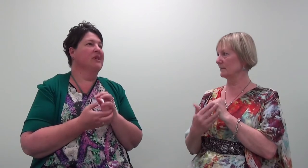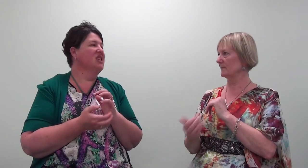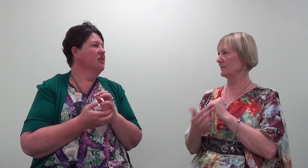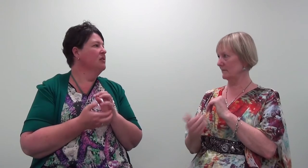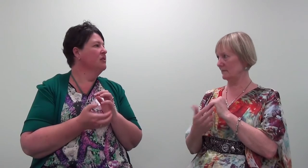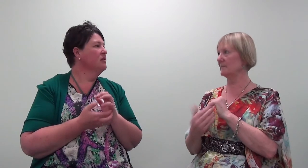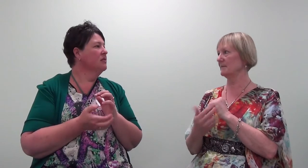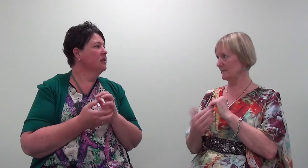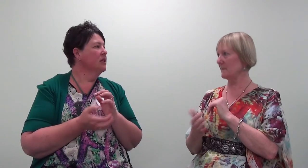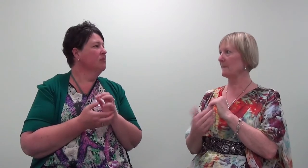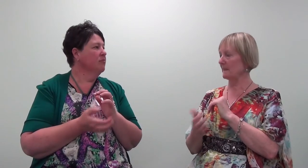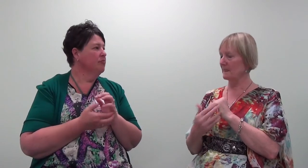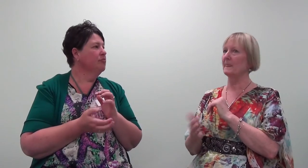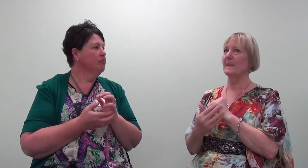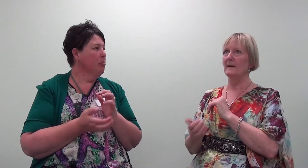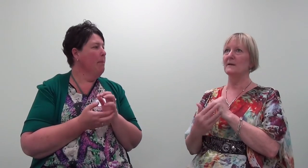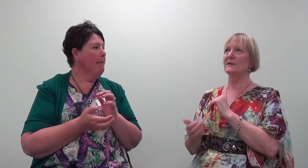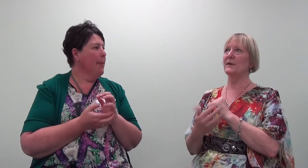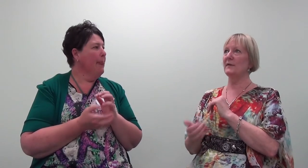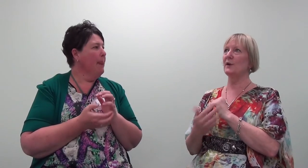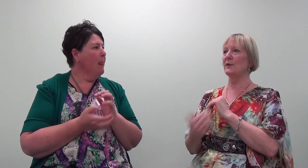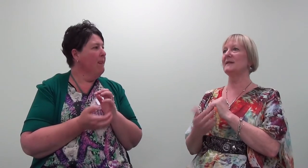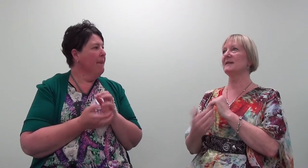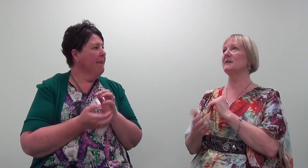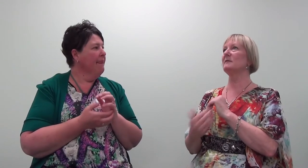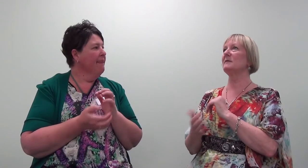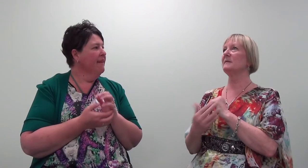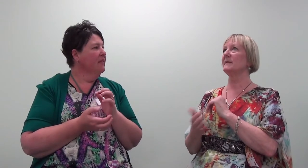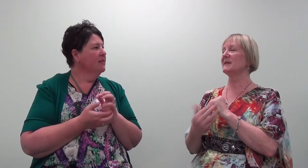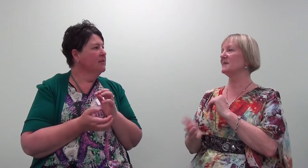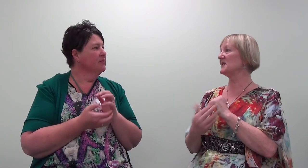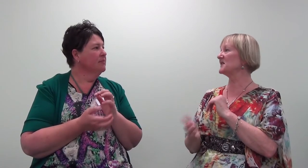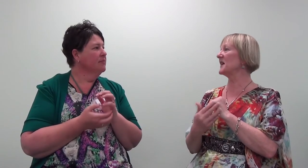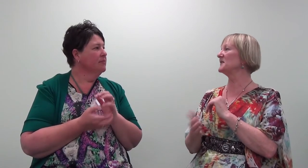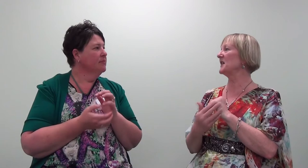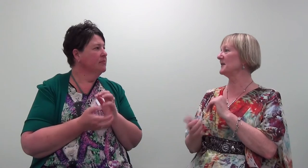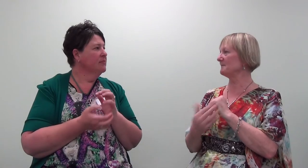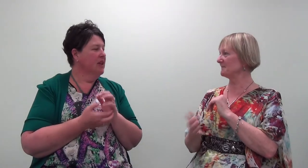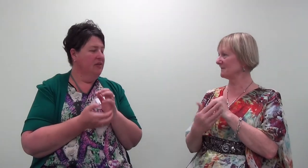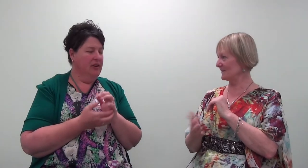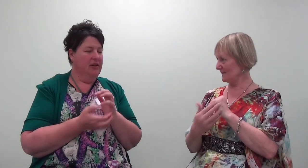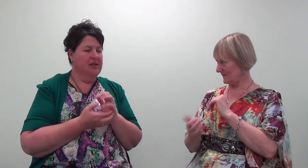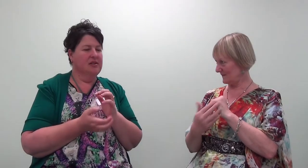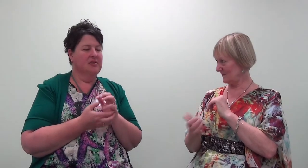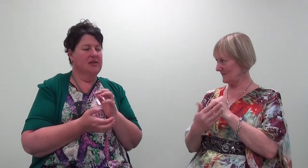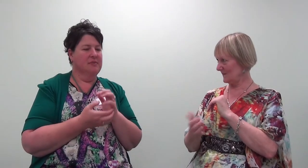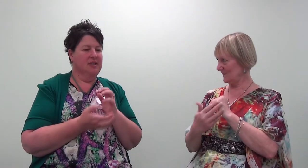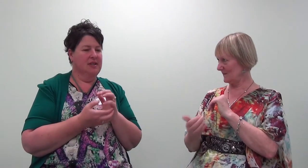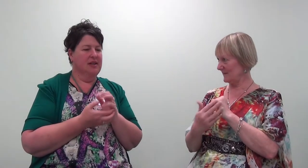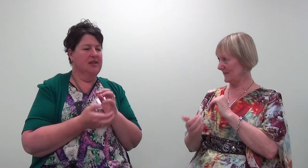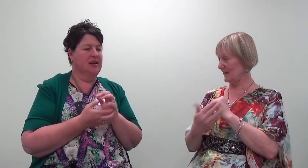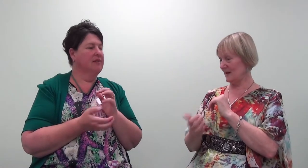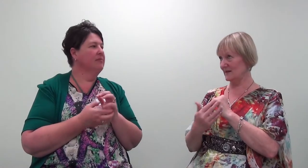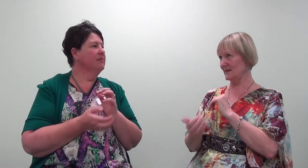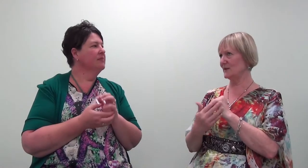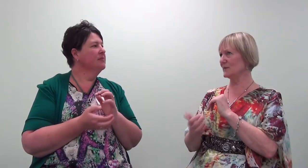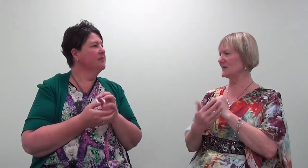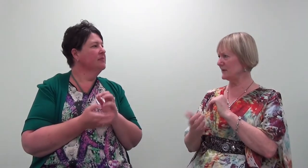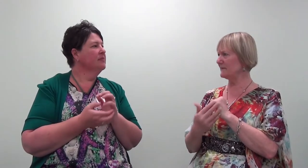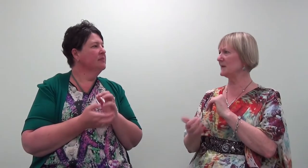be 10. So even though there's still, 6 out of 10. Even though there's still some 6 out of 10. Is it still stiffness,